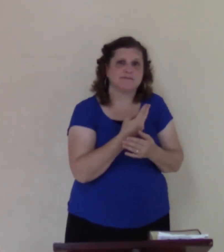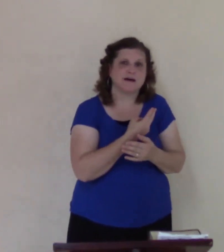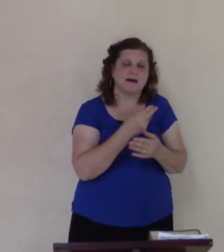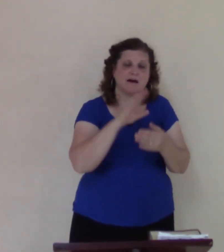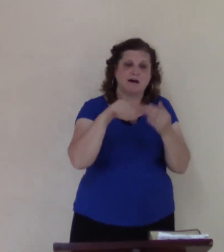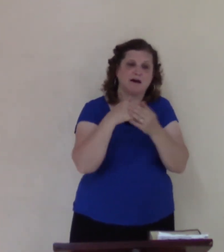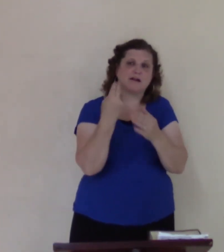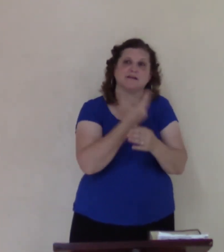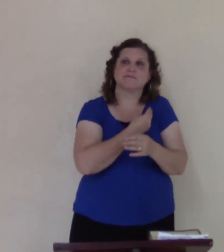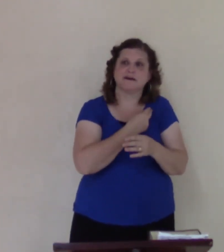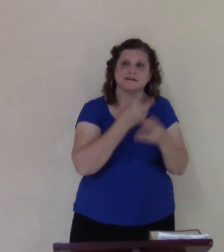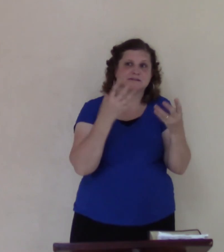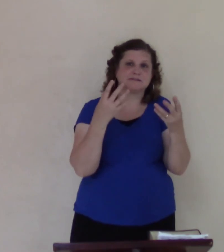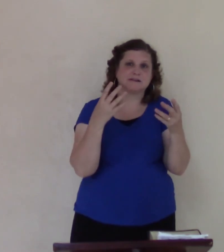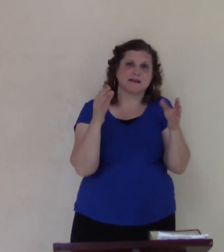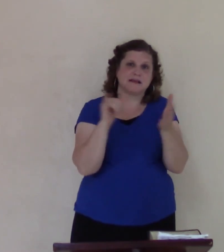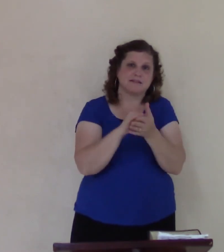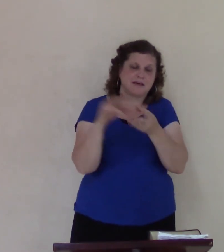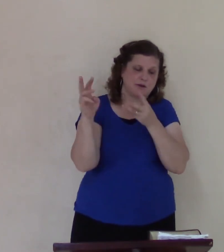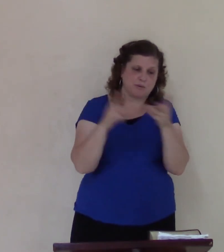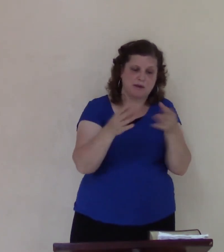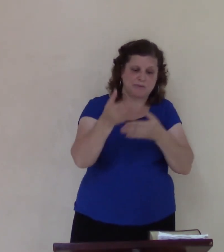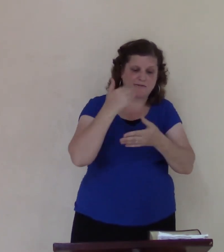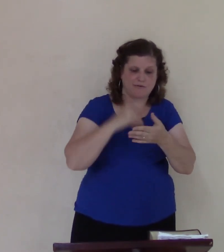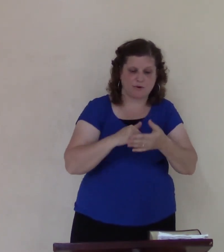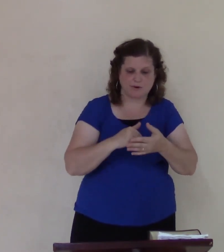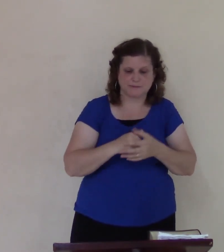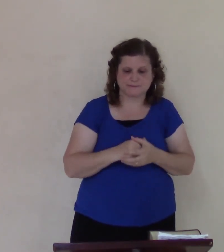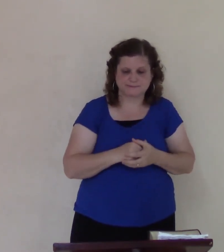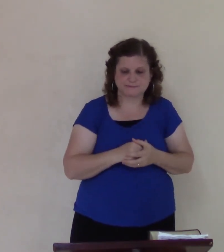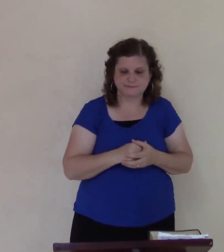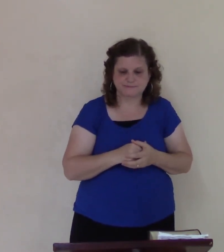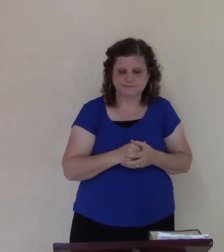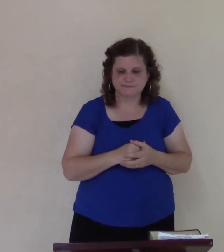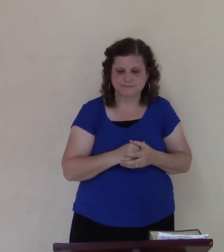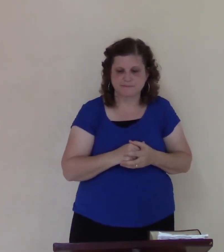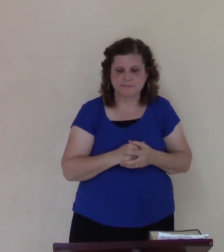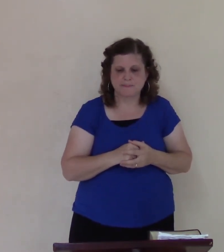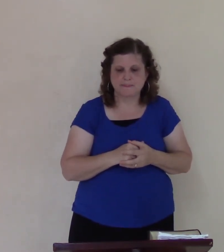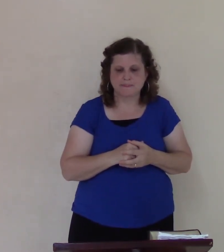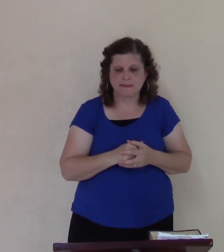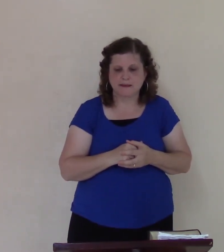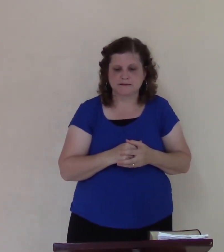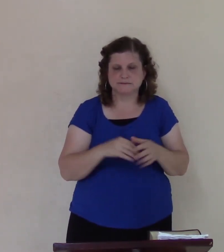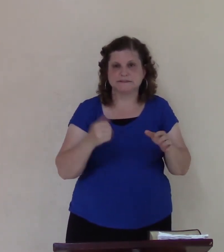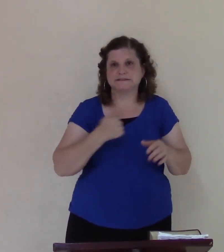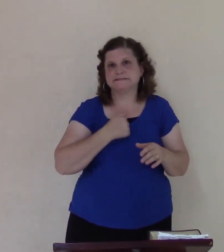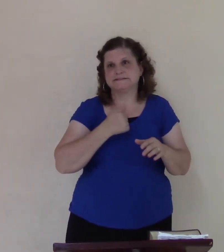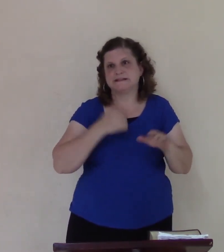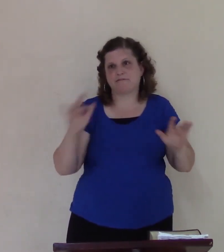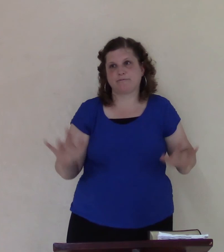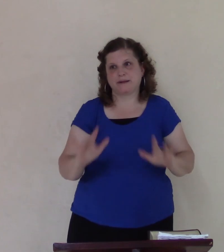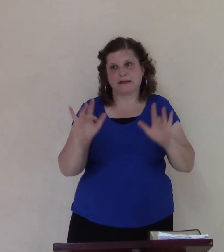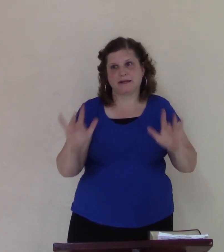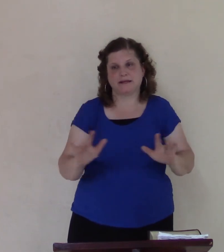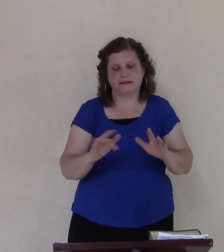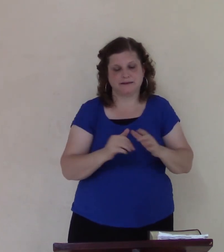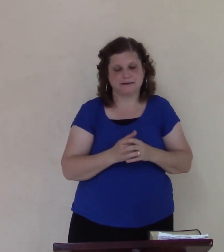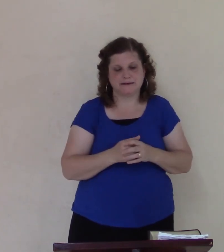person or any person in particular all of us have been here in this place this whole day at some time earlier all right